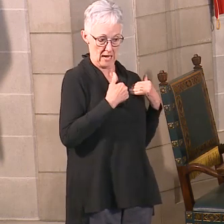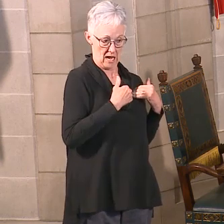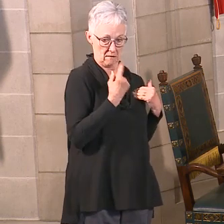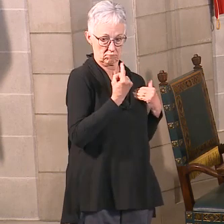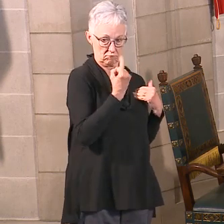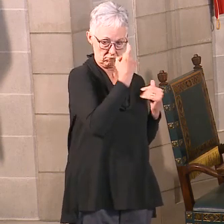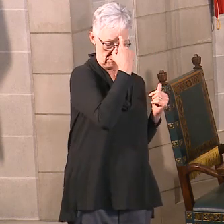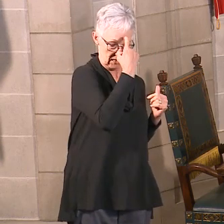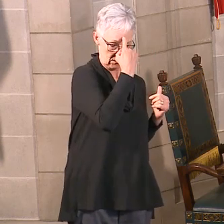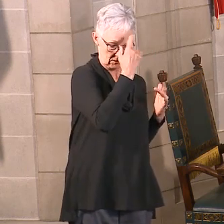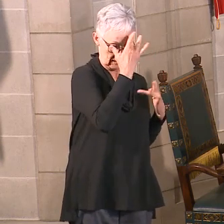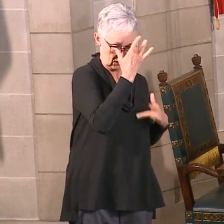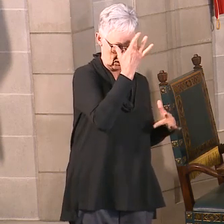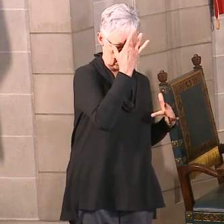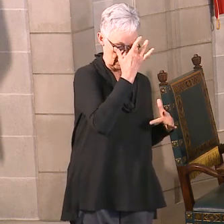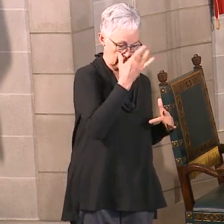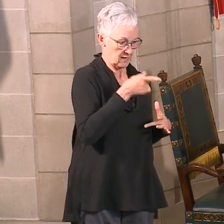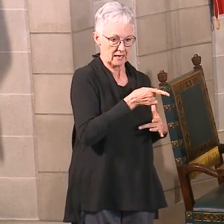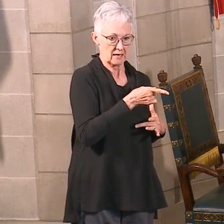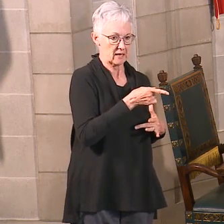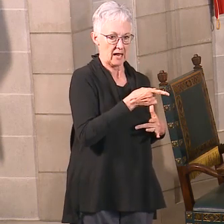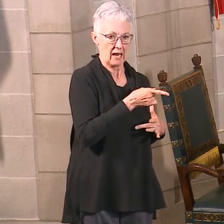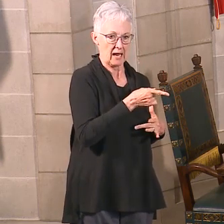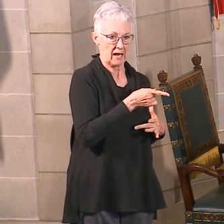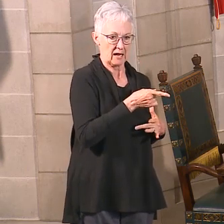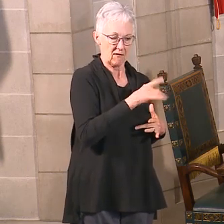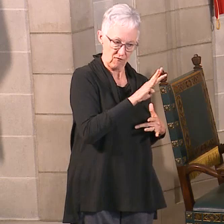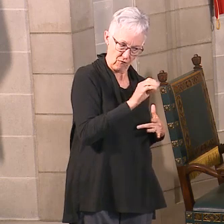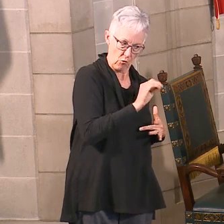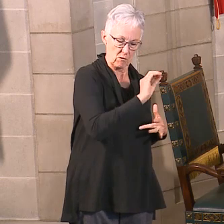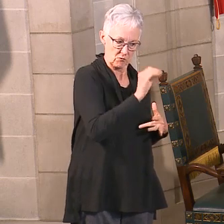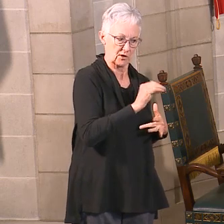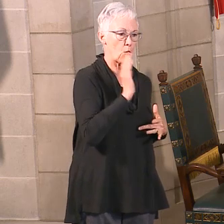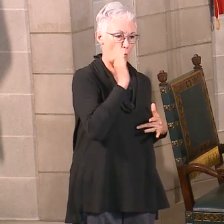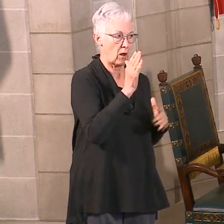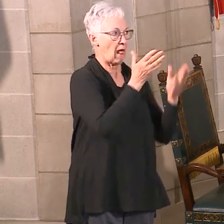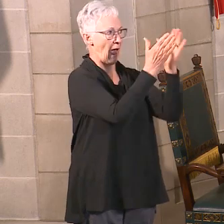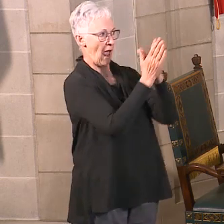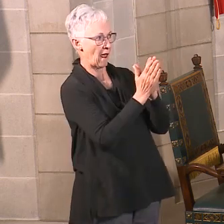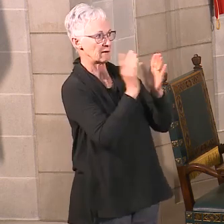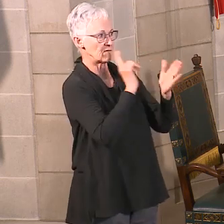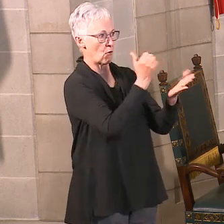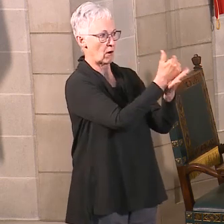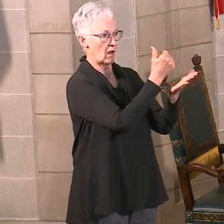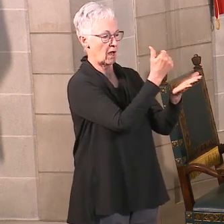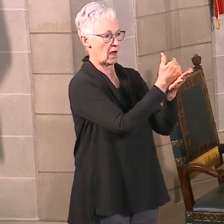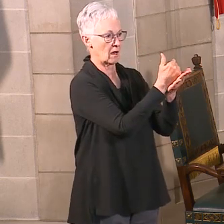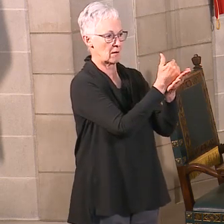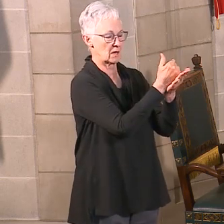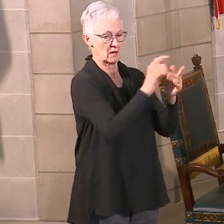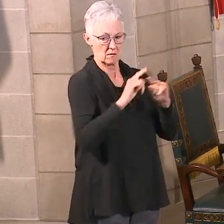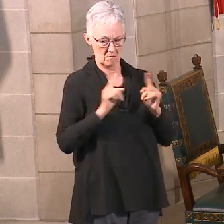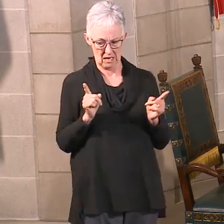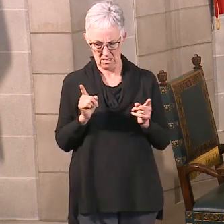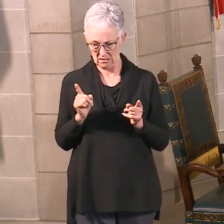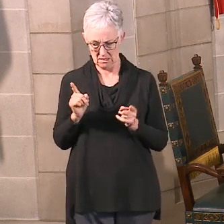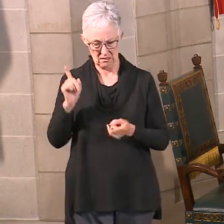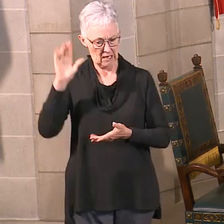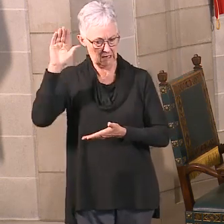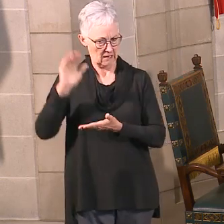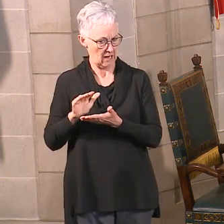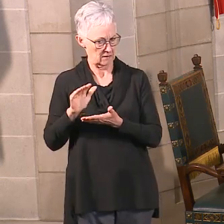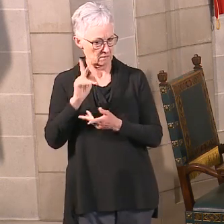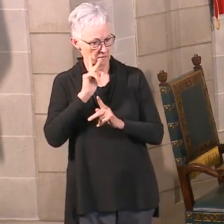access treatment. And on the substance use side, it's even lower. Only 16% access